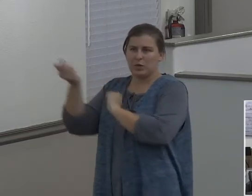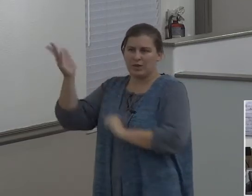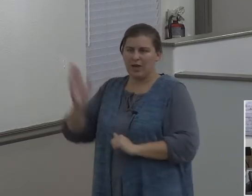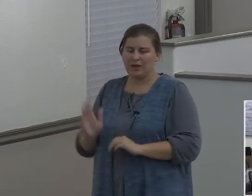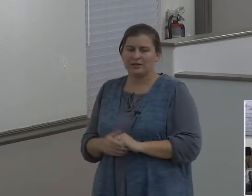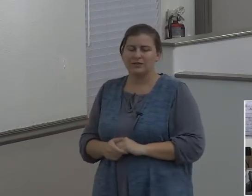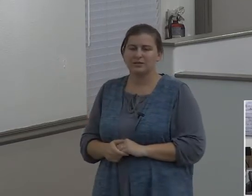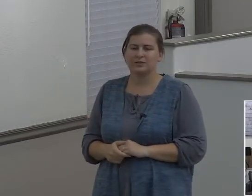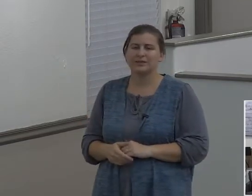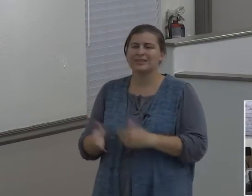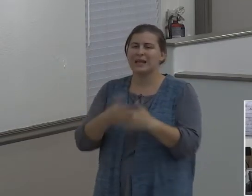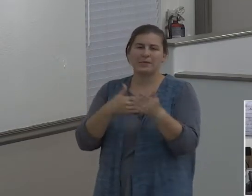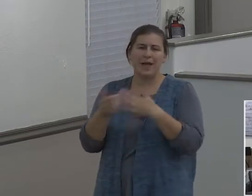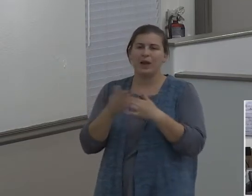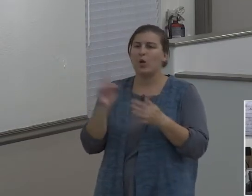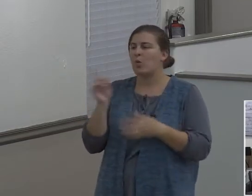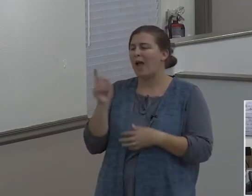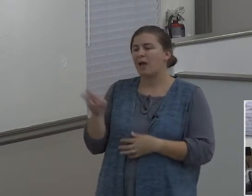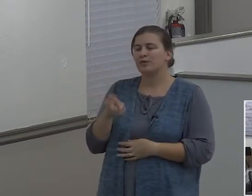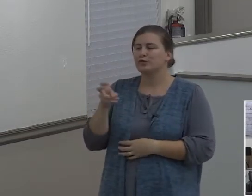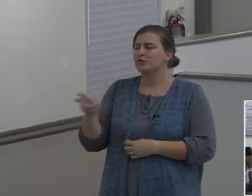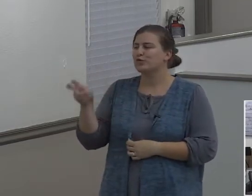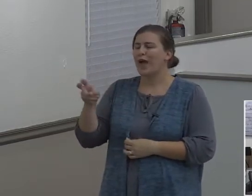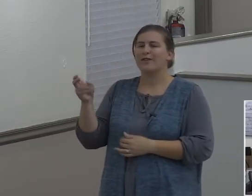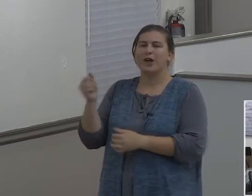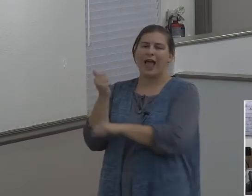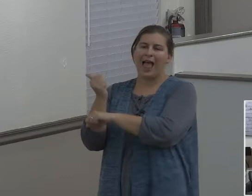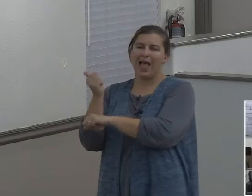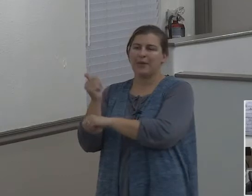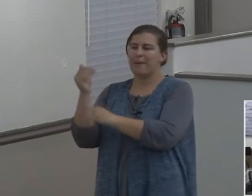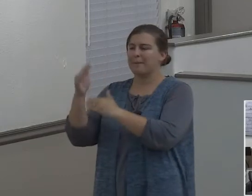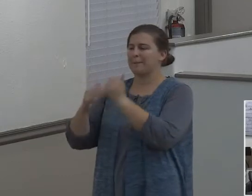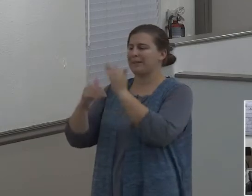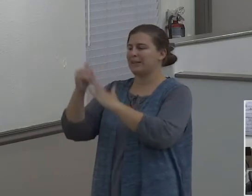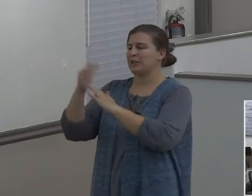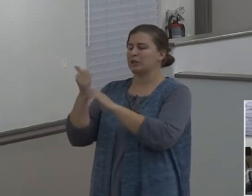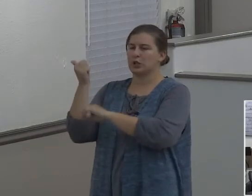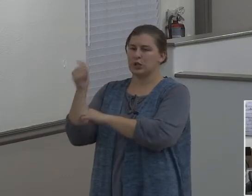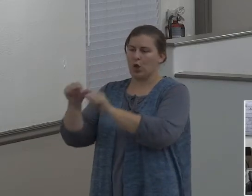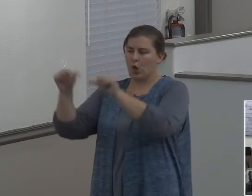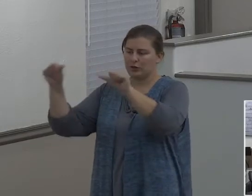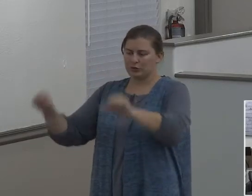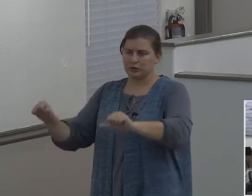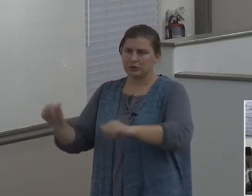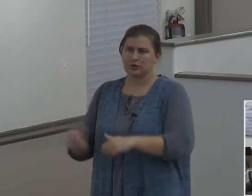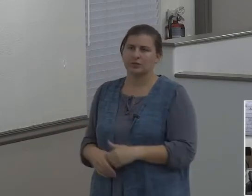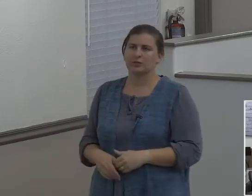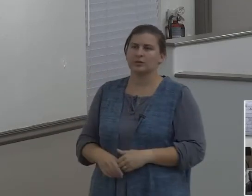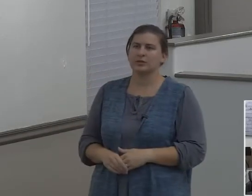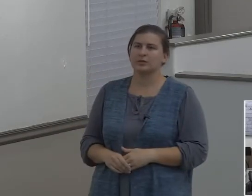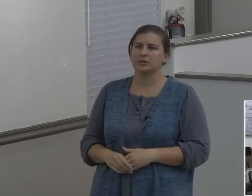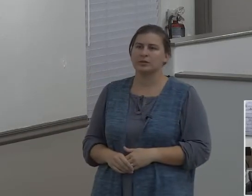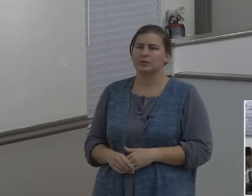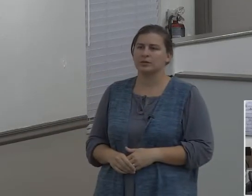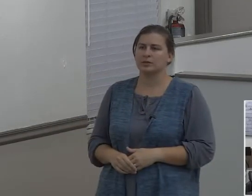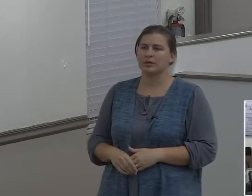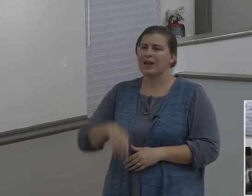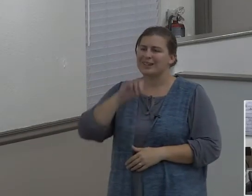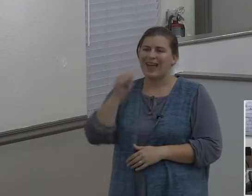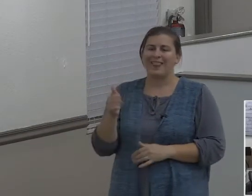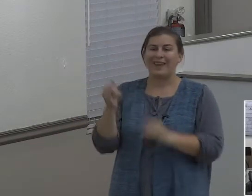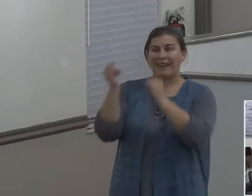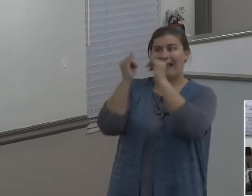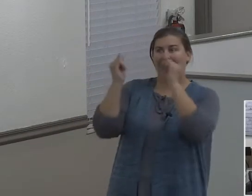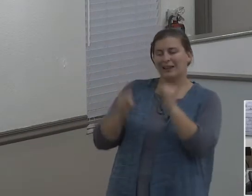where he sojourned. Abram built an altar. He built an altar. Not as a piece of religious decor, but as a statement